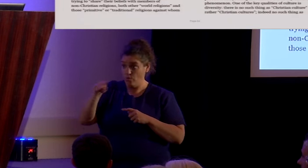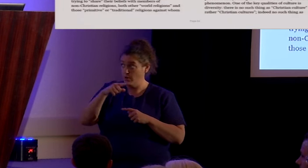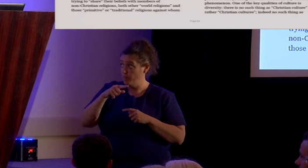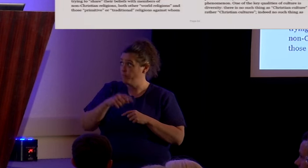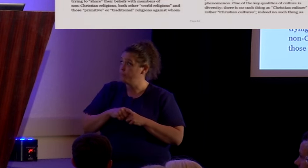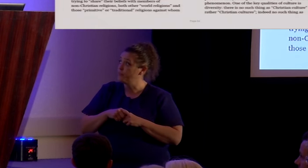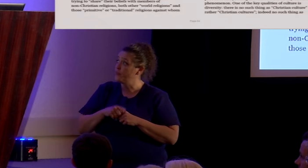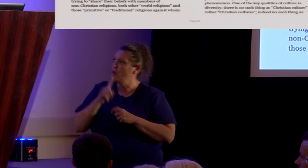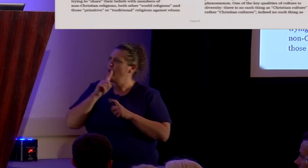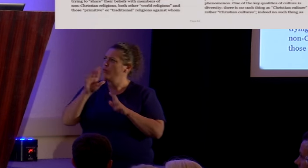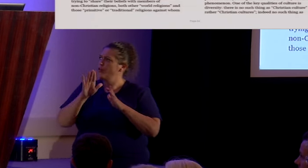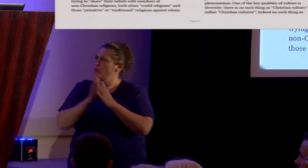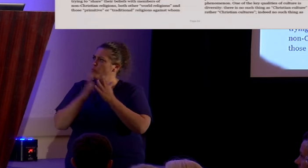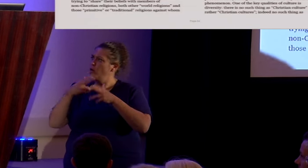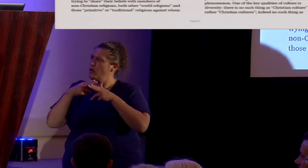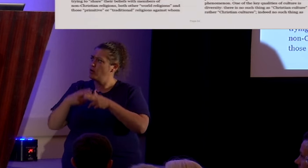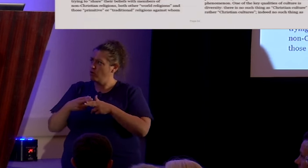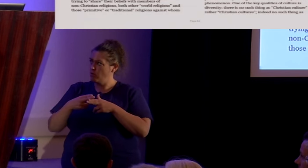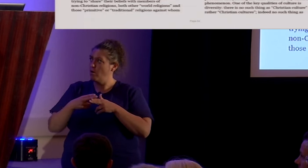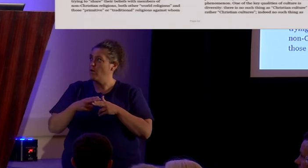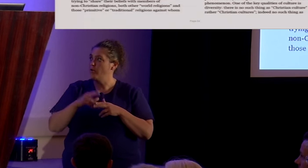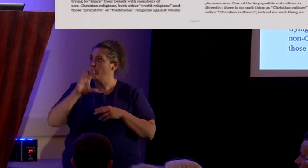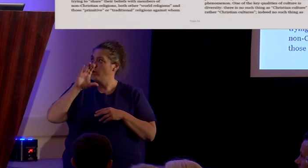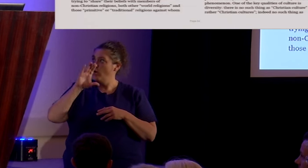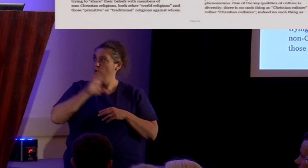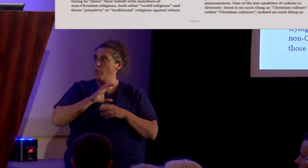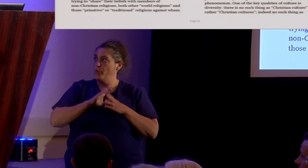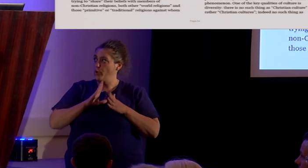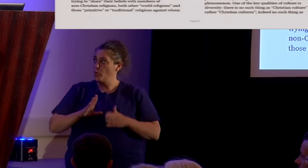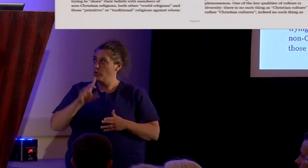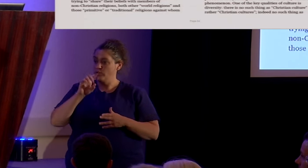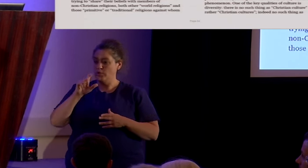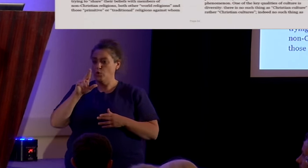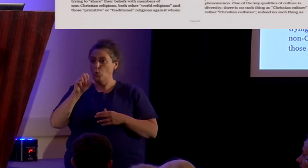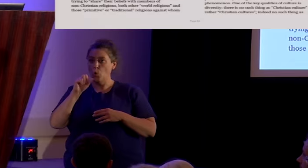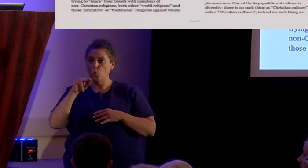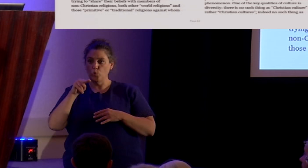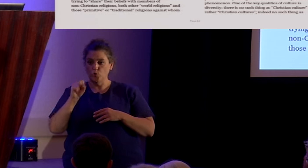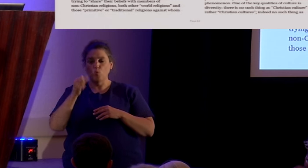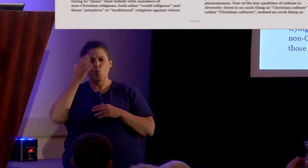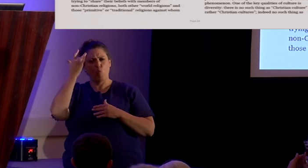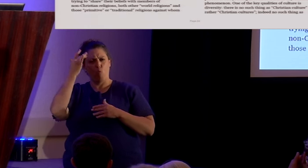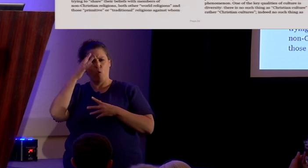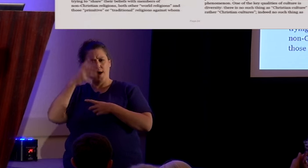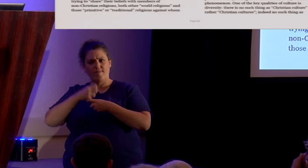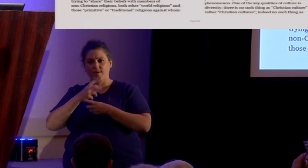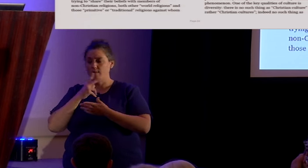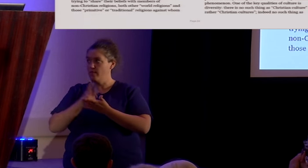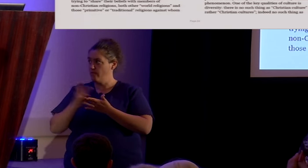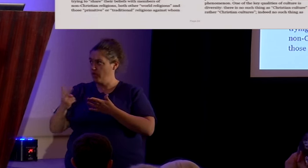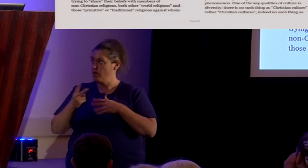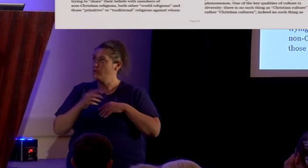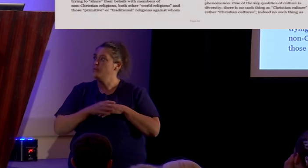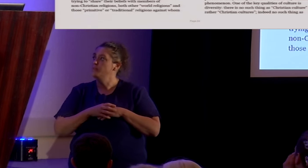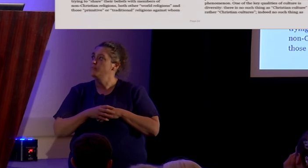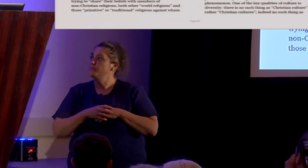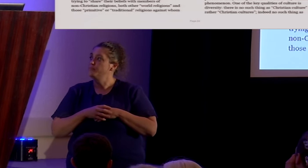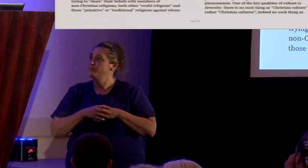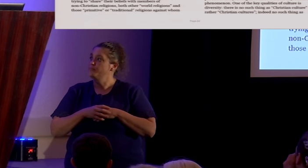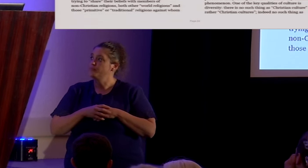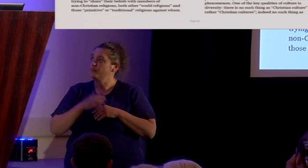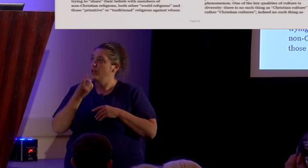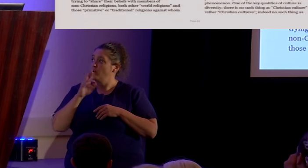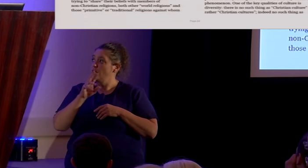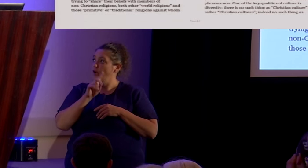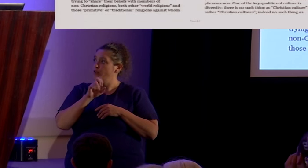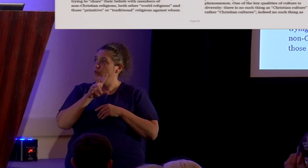There's a great book out called The Christian Delusion, Why Faith Fails. Dr. David Eller, in chapter 1, talks about the cultures